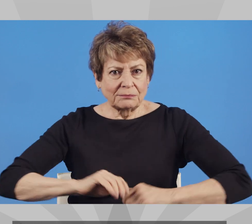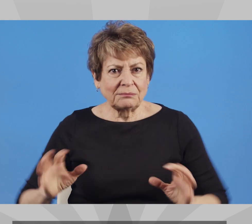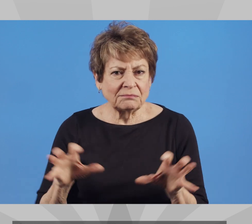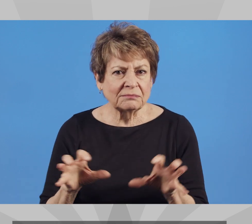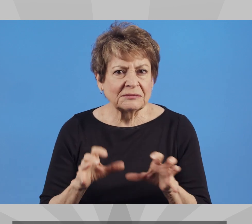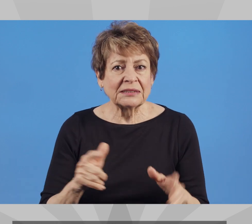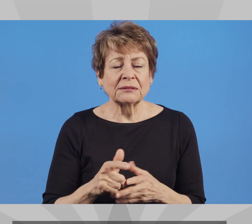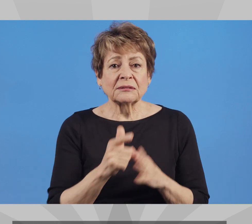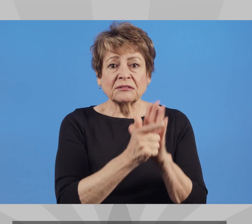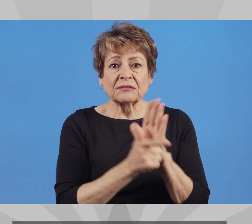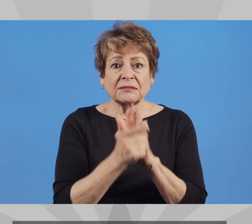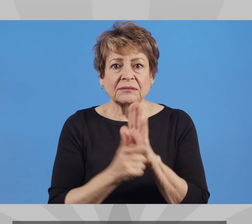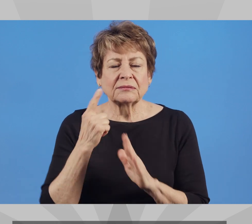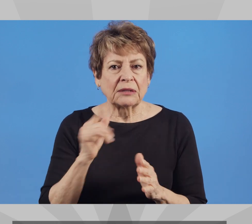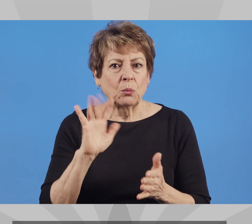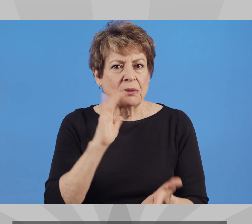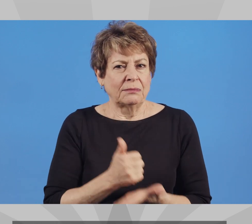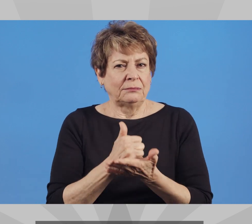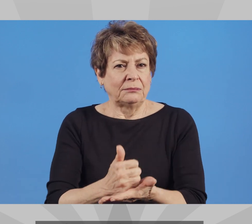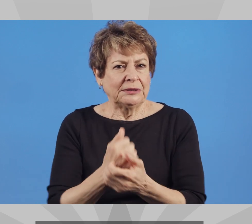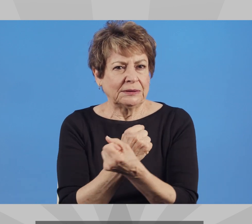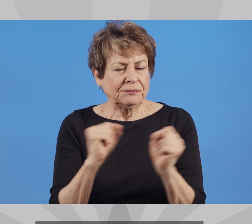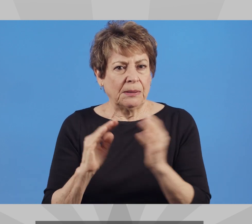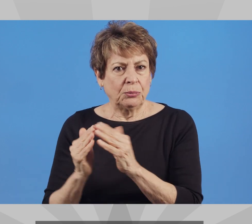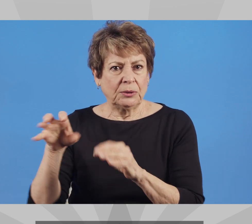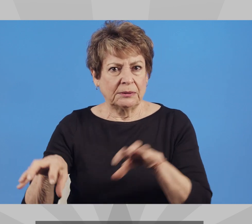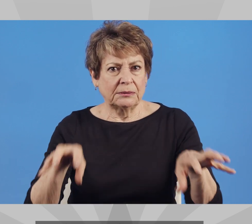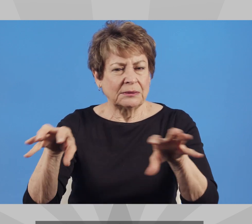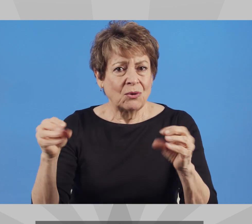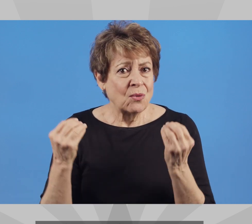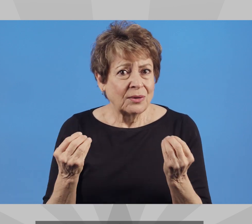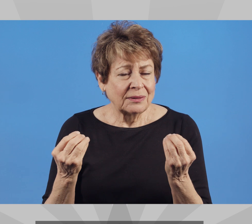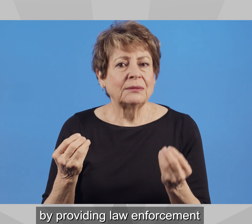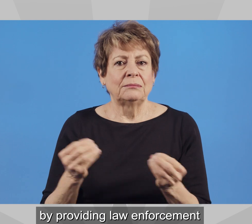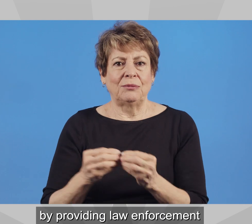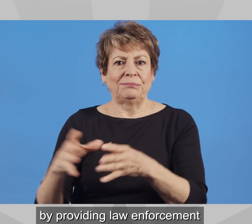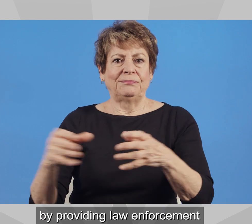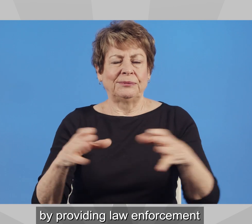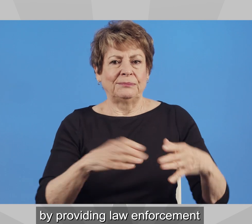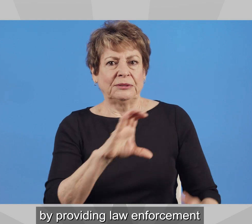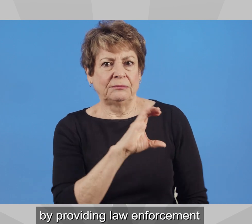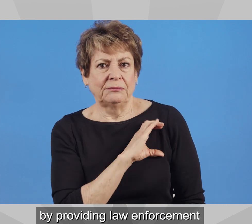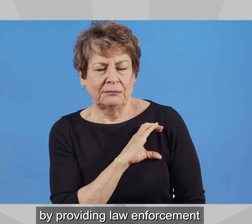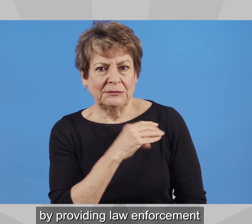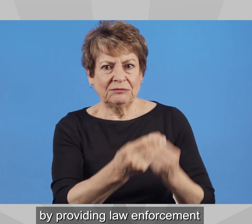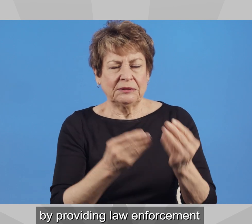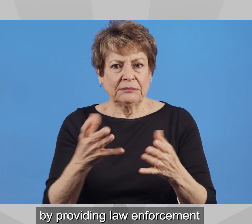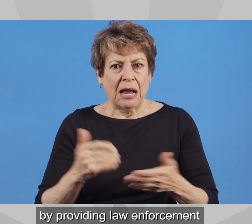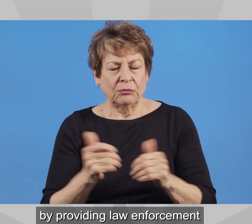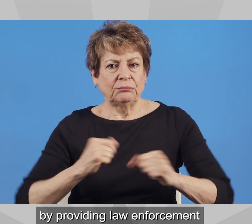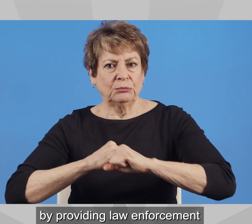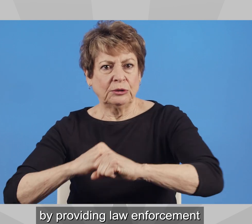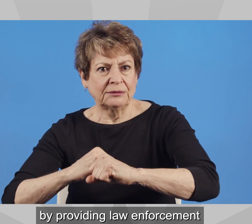Karine Werner will promote legislation that fosters safe communities by providing law enforcement with the